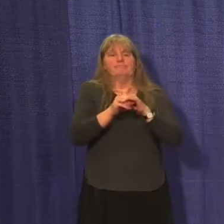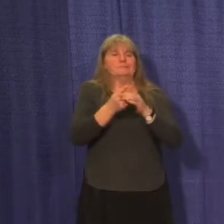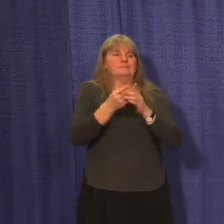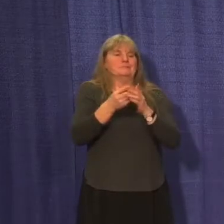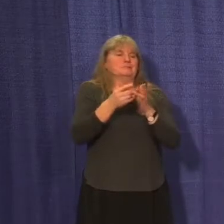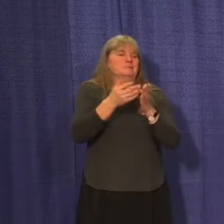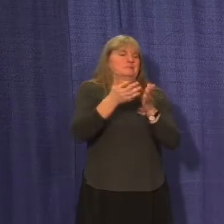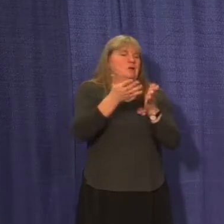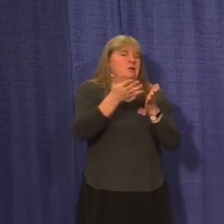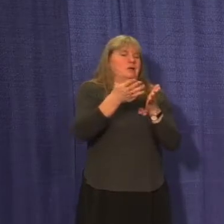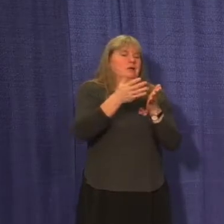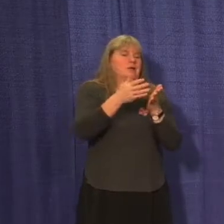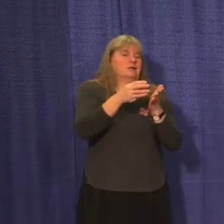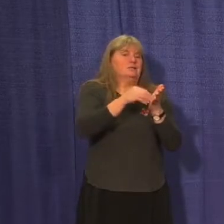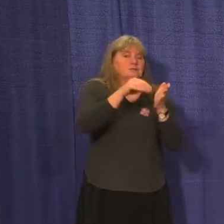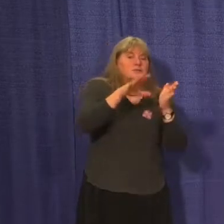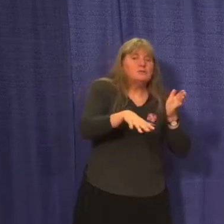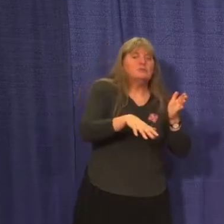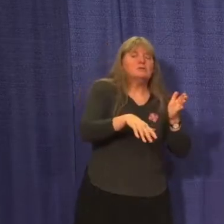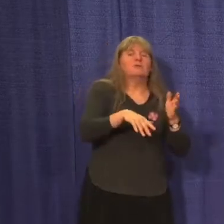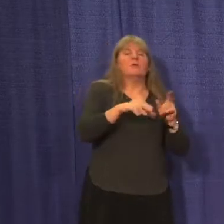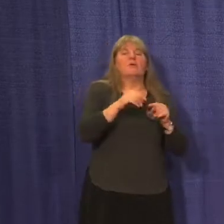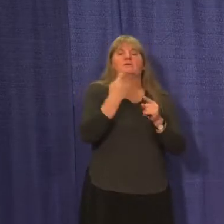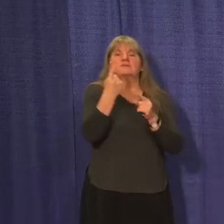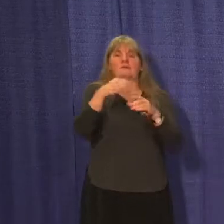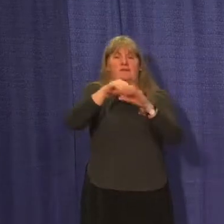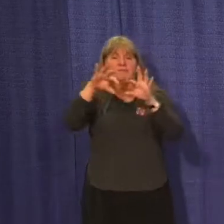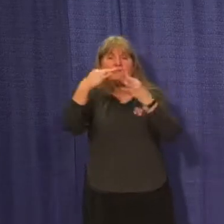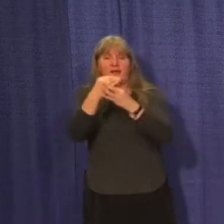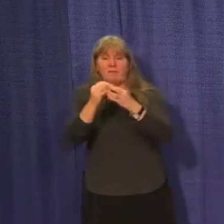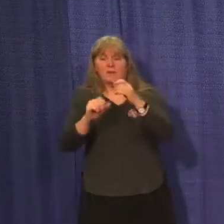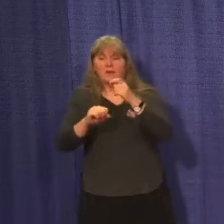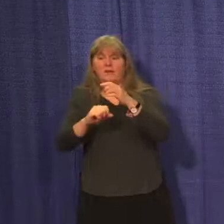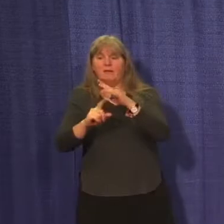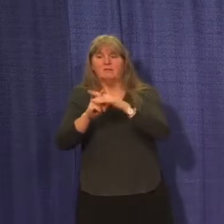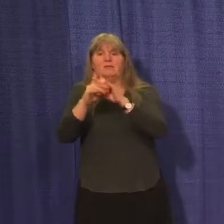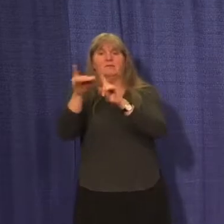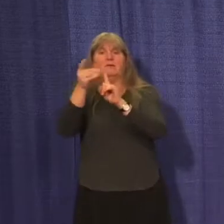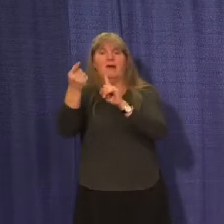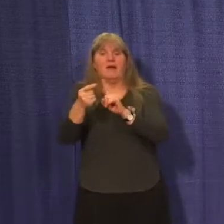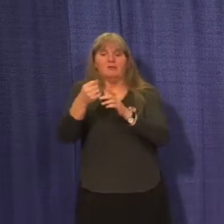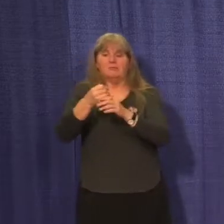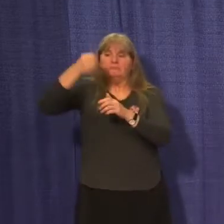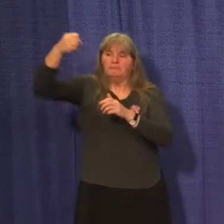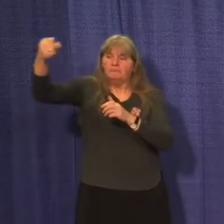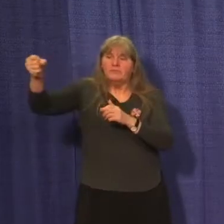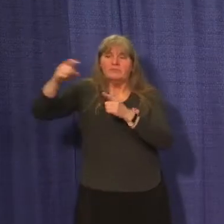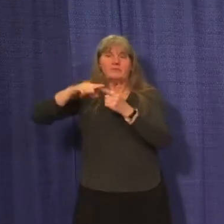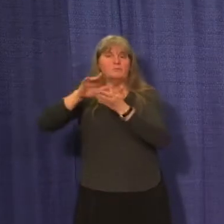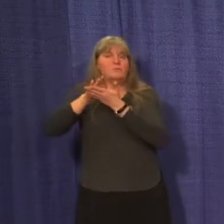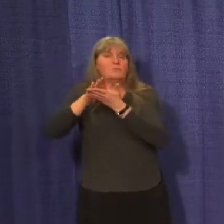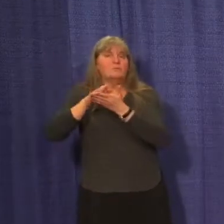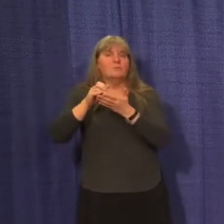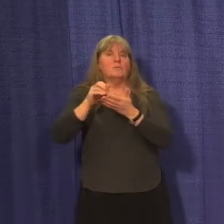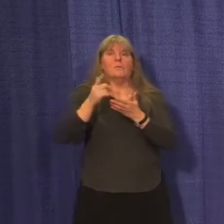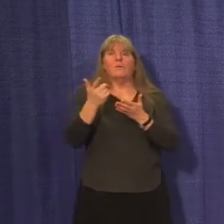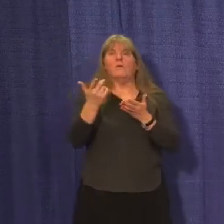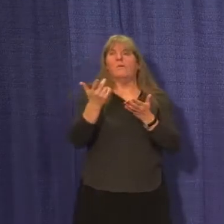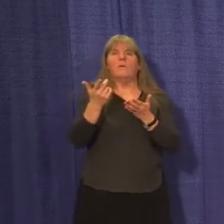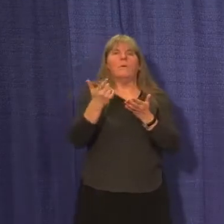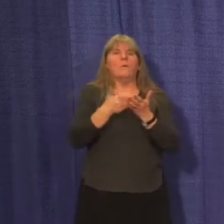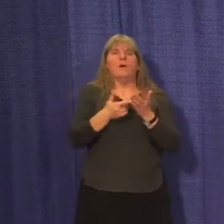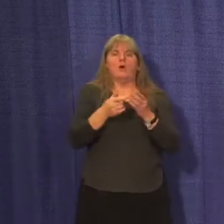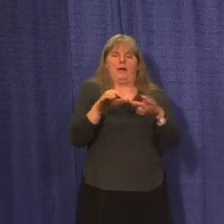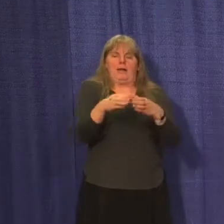or a family, the child's siblings being removed from the school or implications for